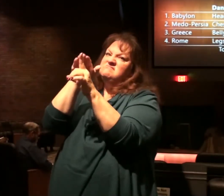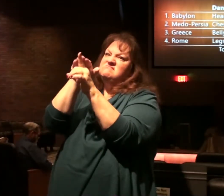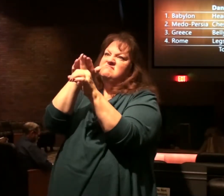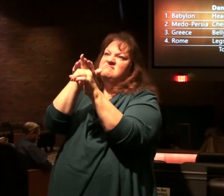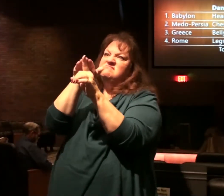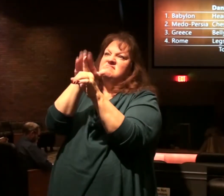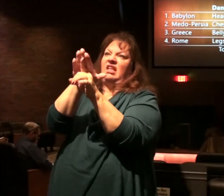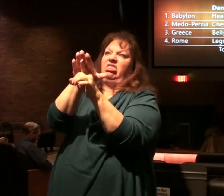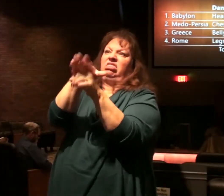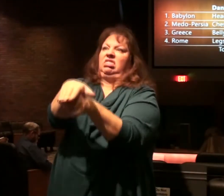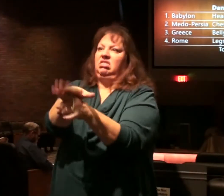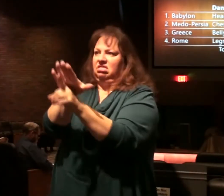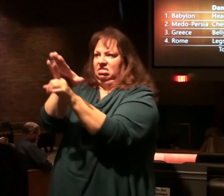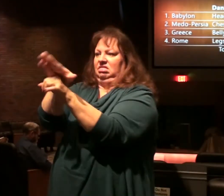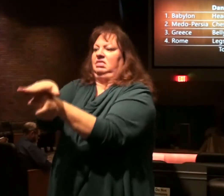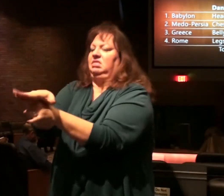high.